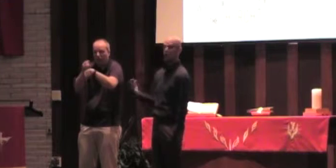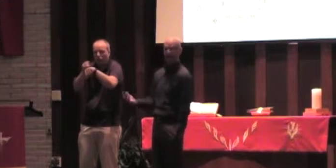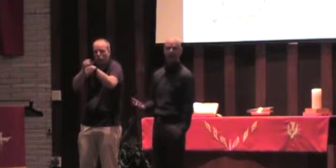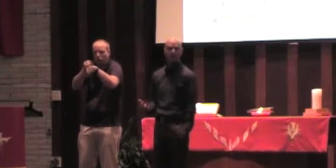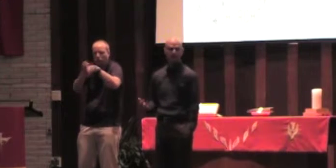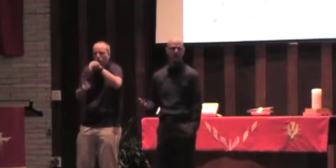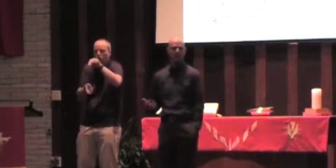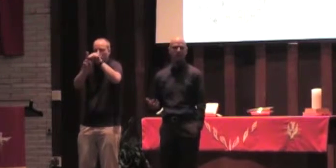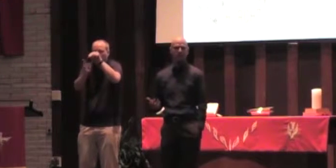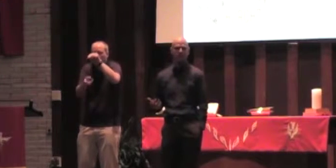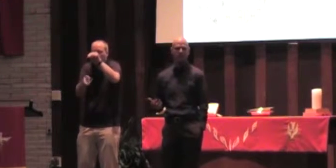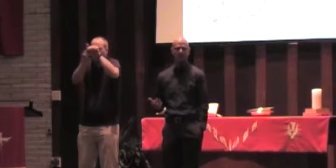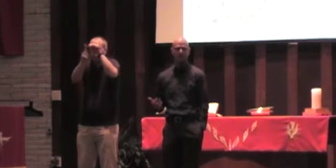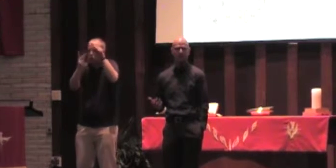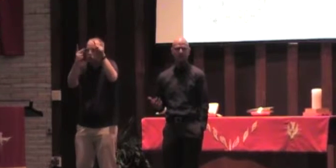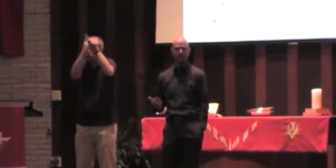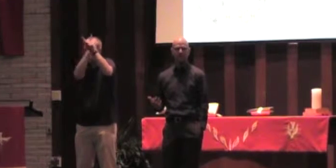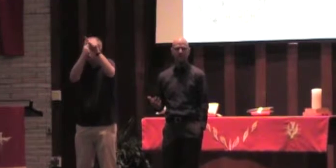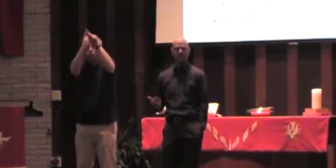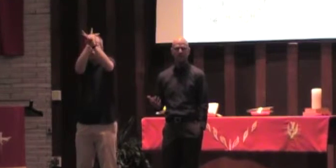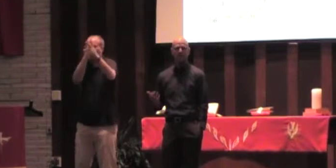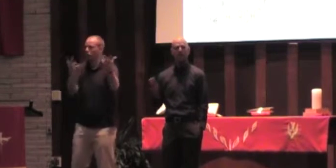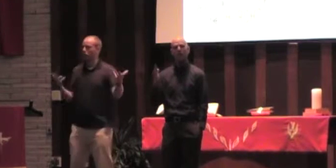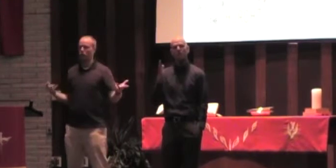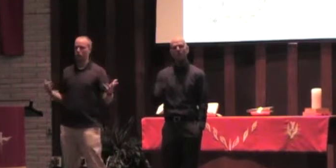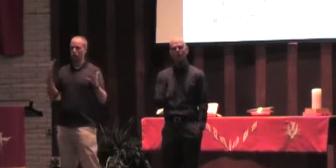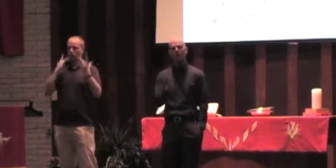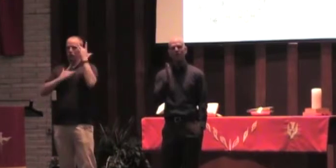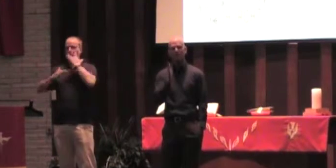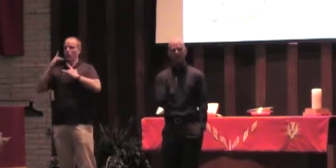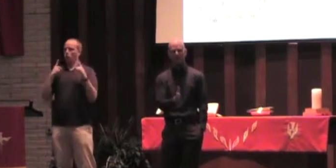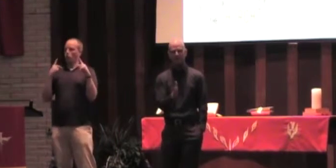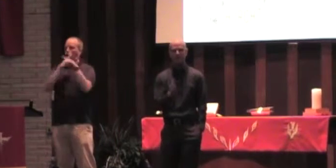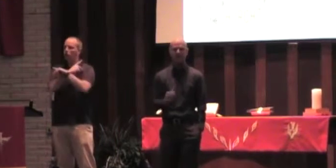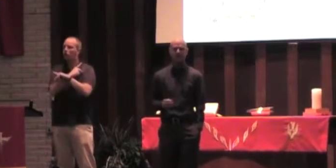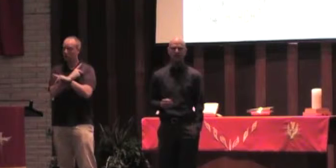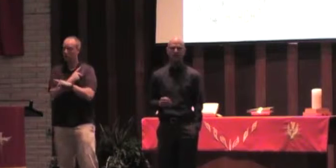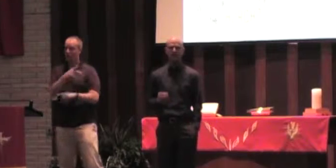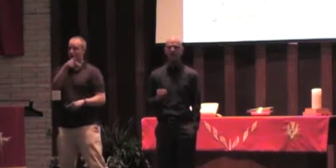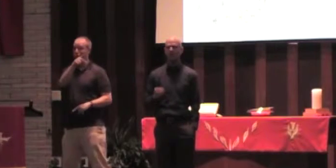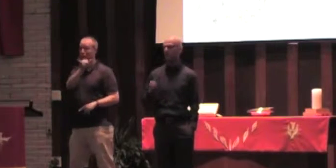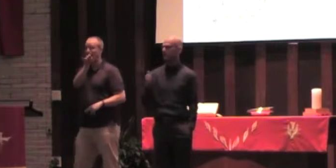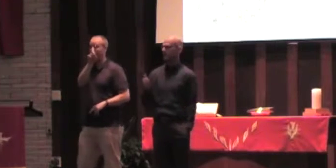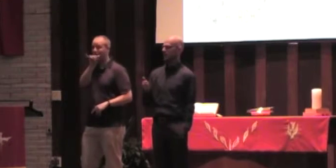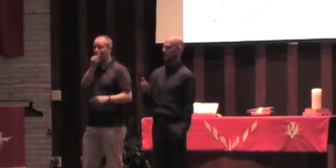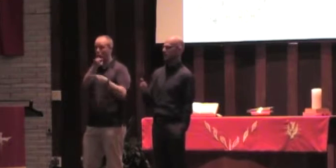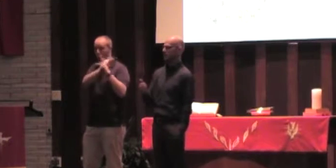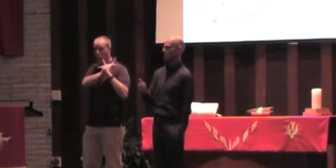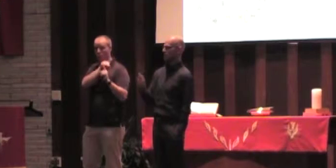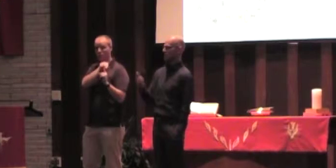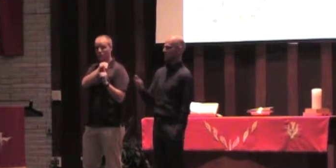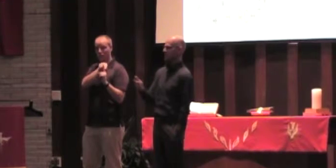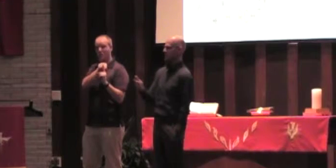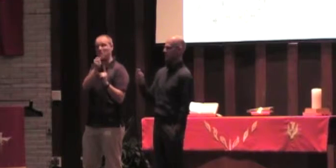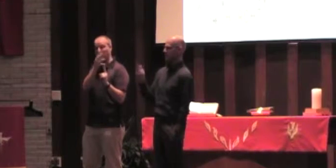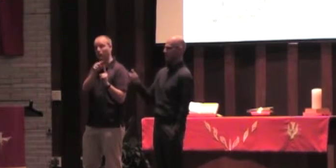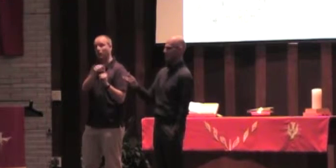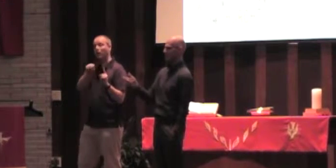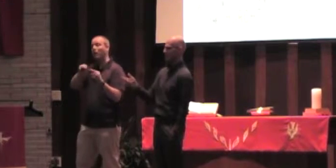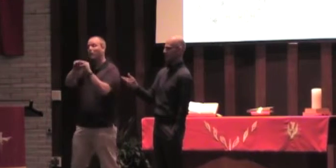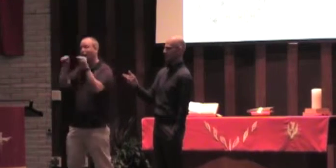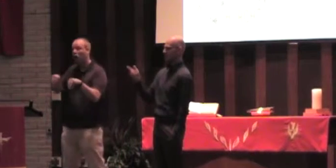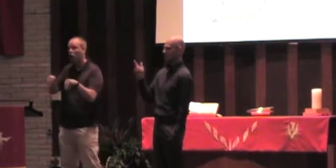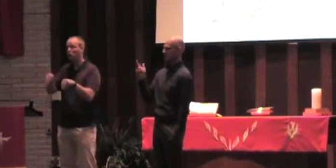and their compounding interest. There are more of those in our city than there are McDonald's, Wendy's,